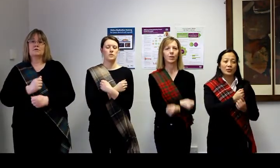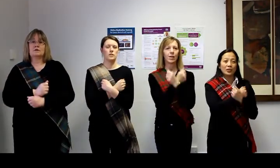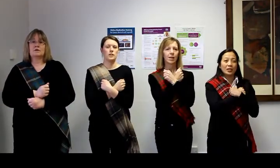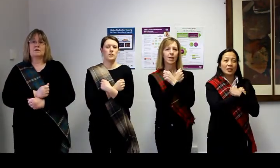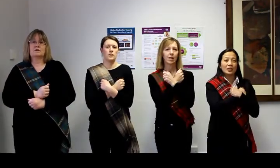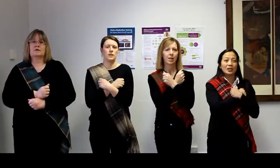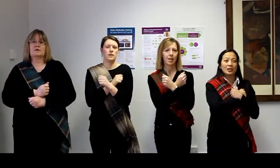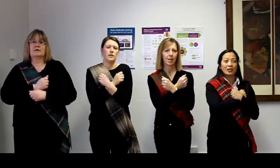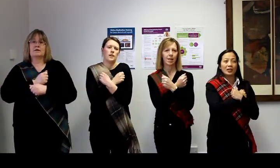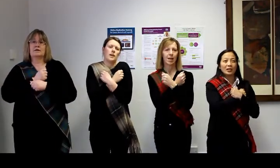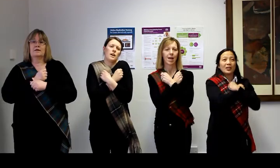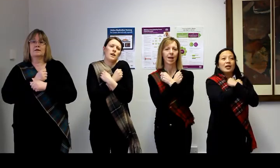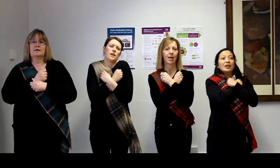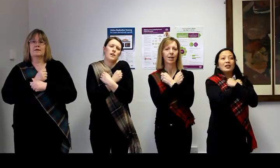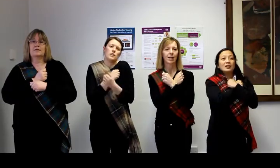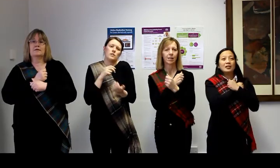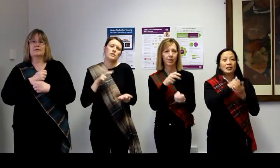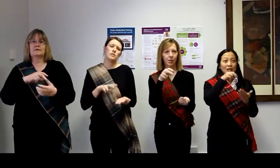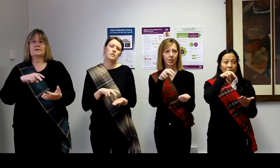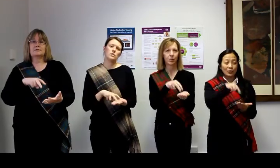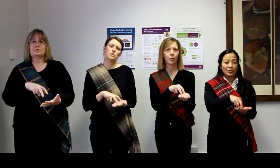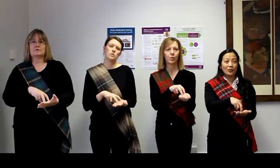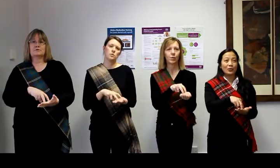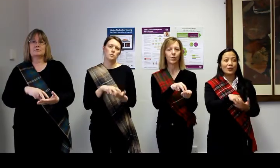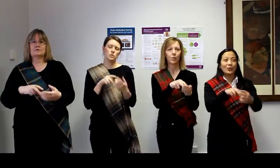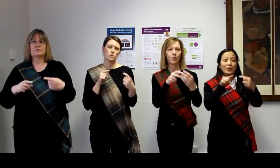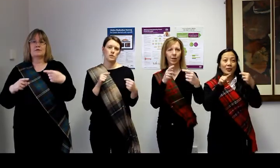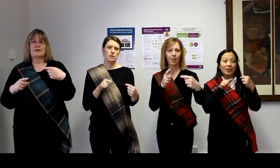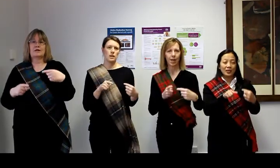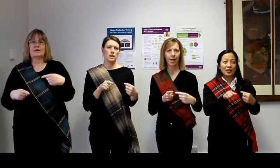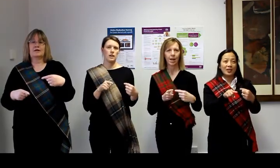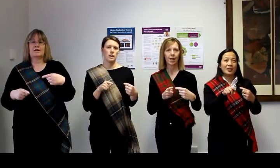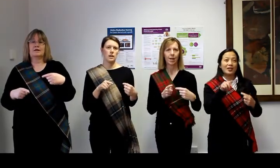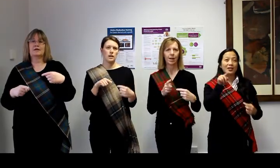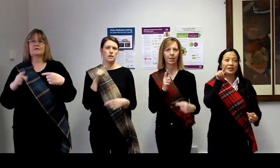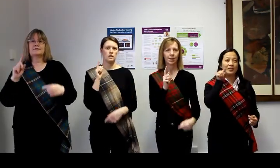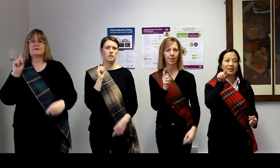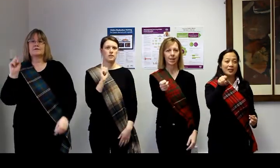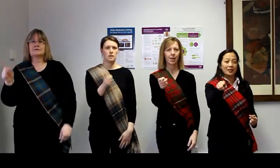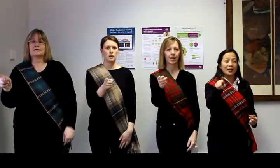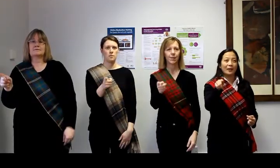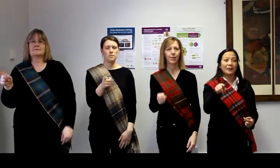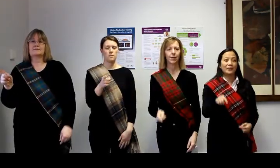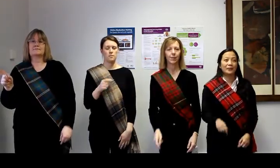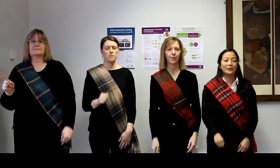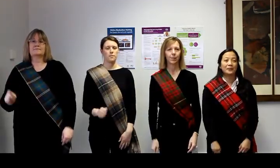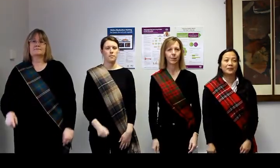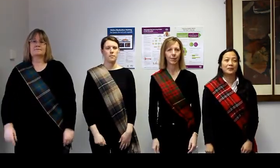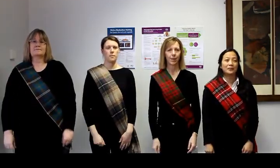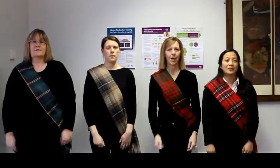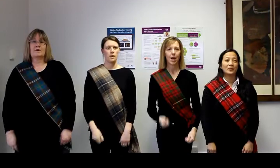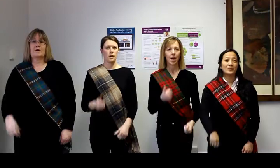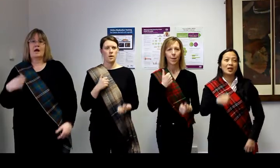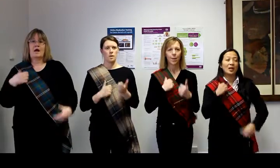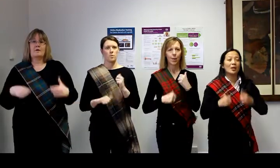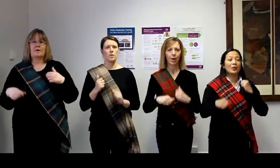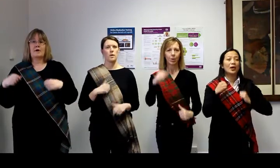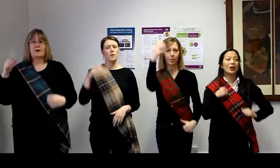dearly held, that stood against them. Out